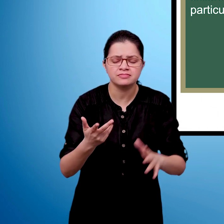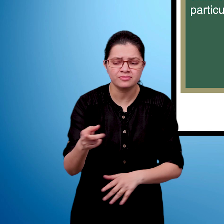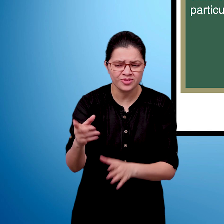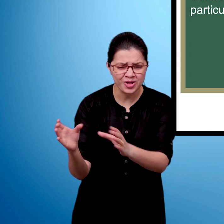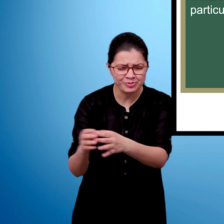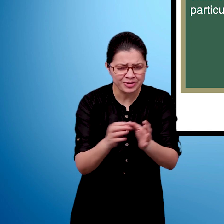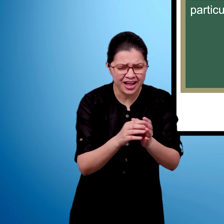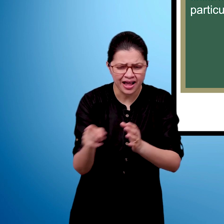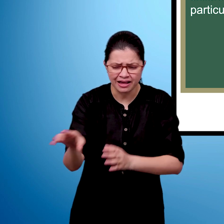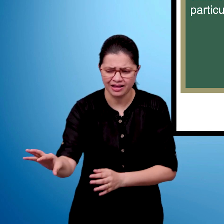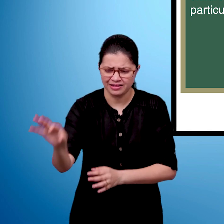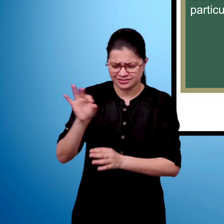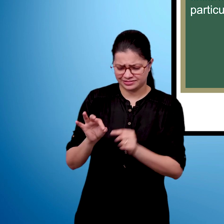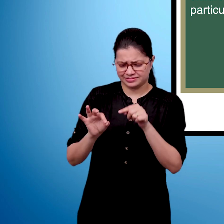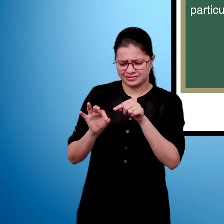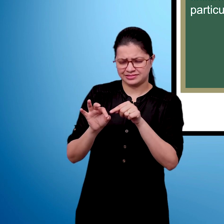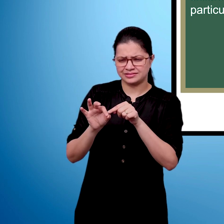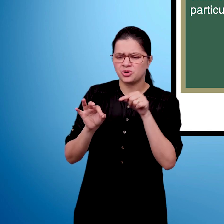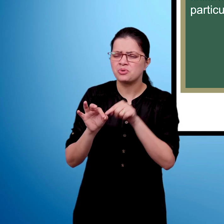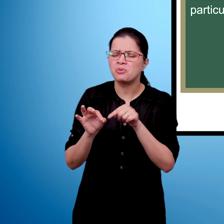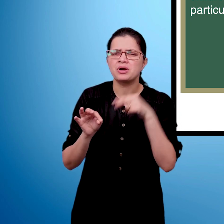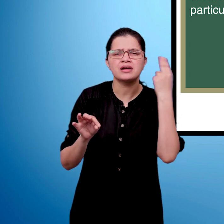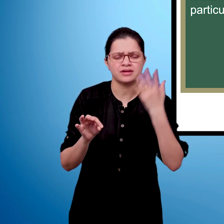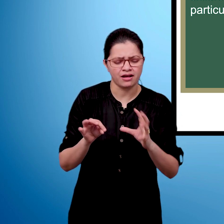reason why they chose those particular things.